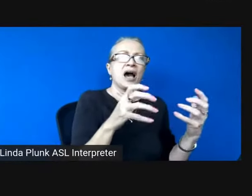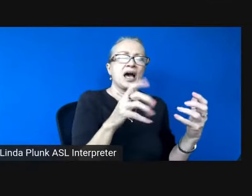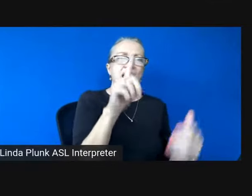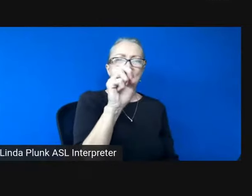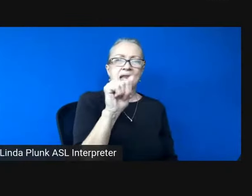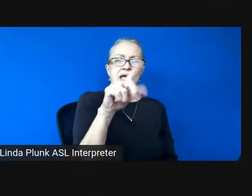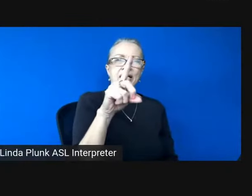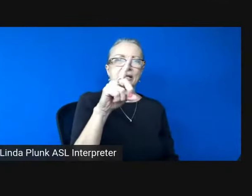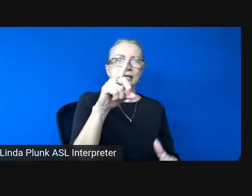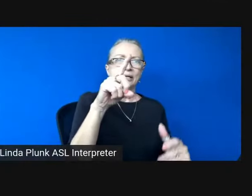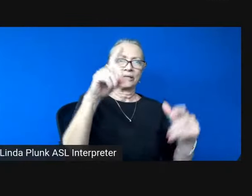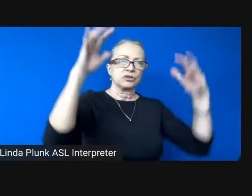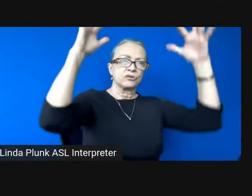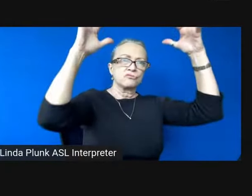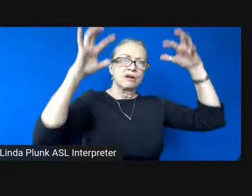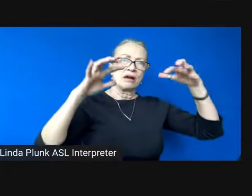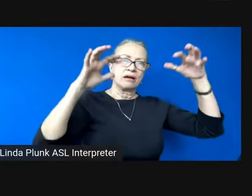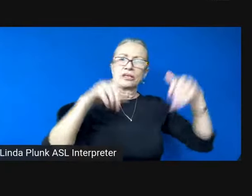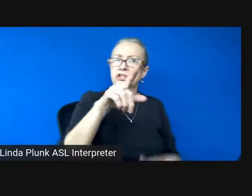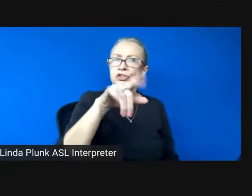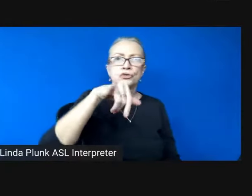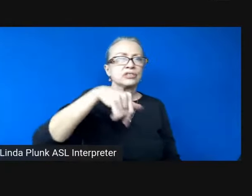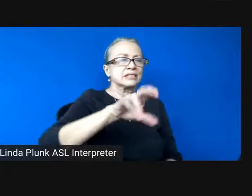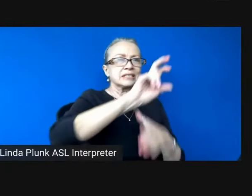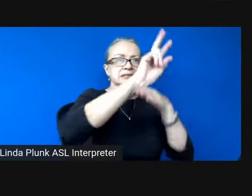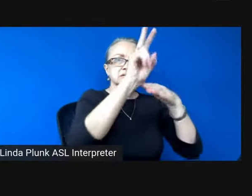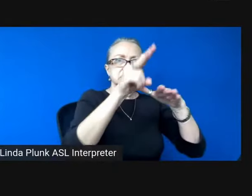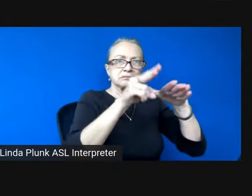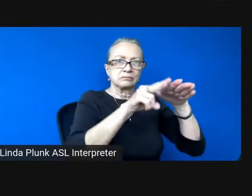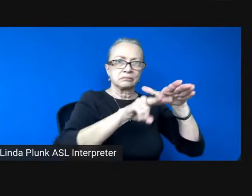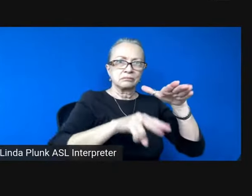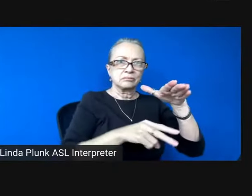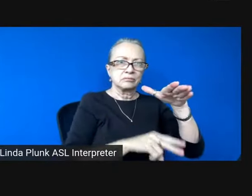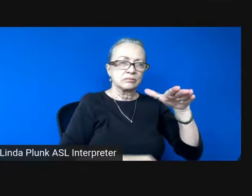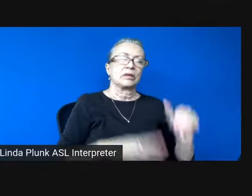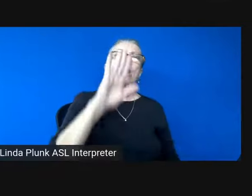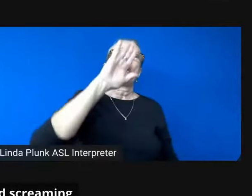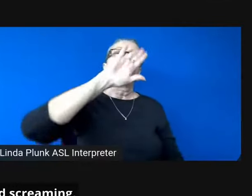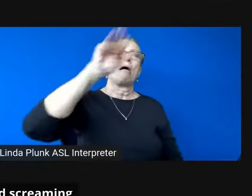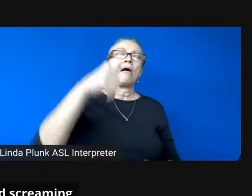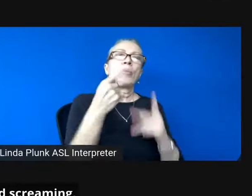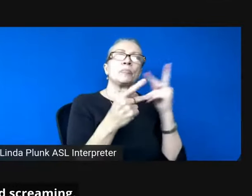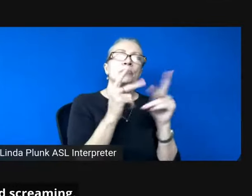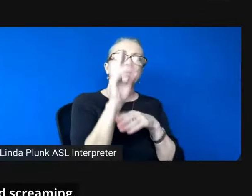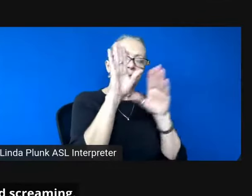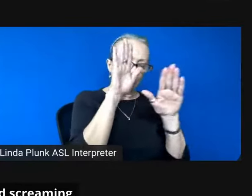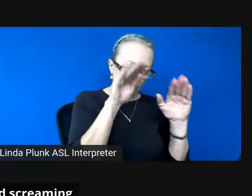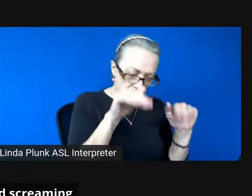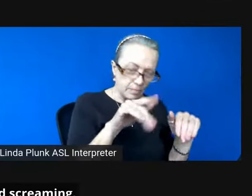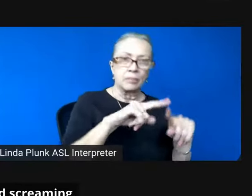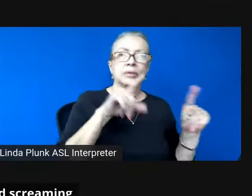You still sank and all the creatures bowed except the humans. We broke the land